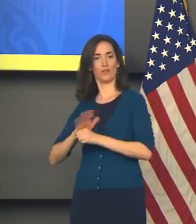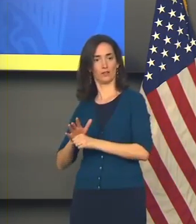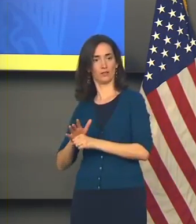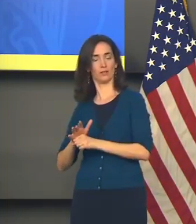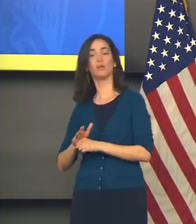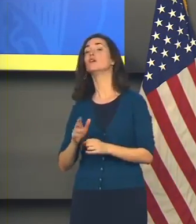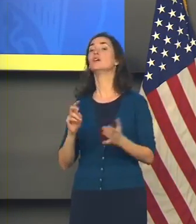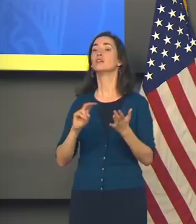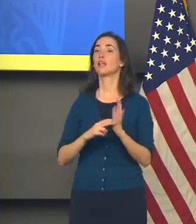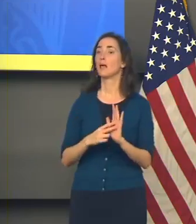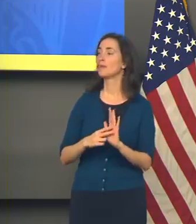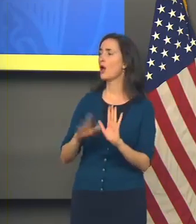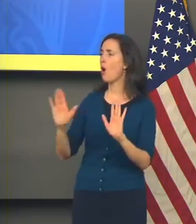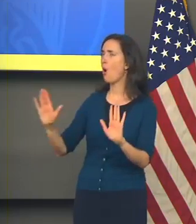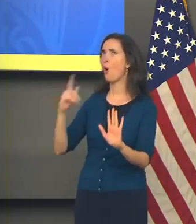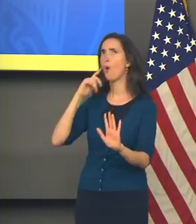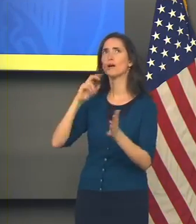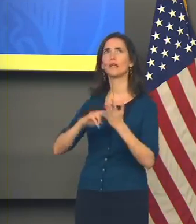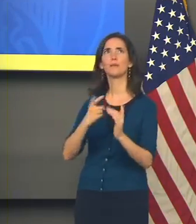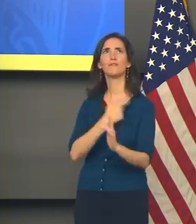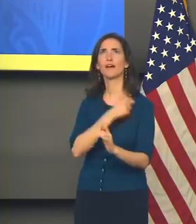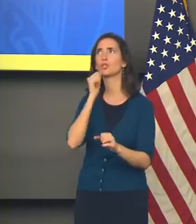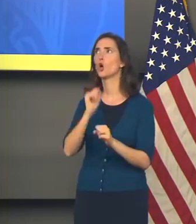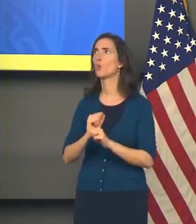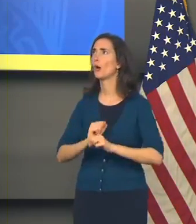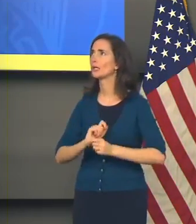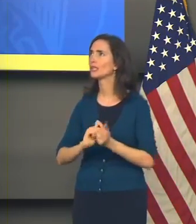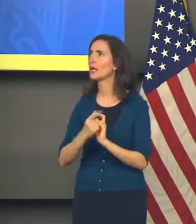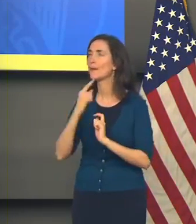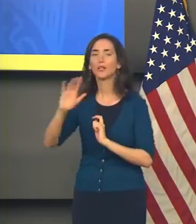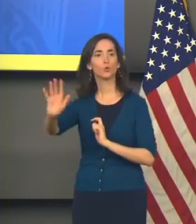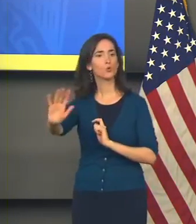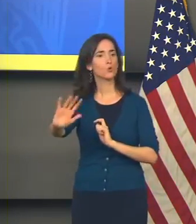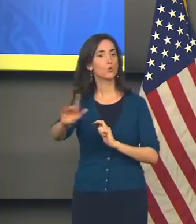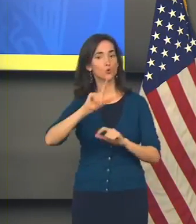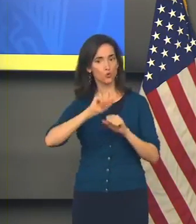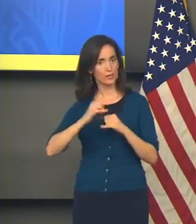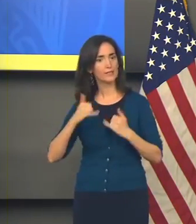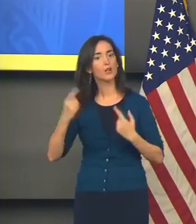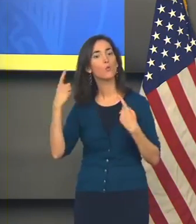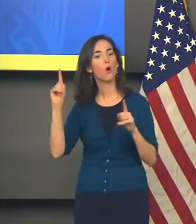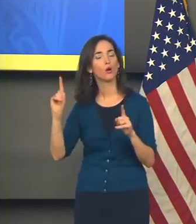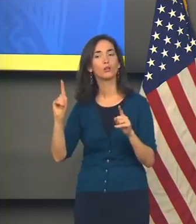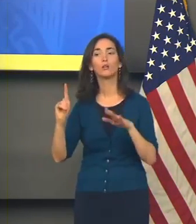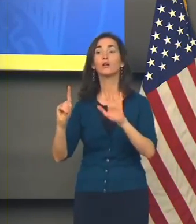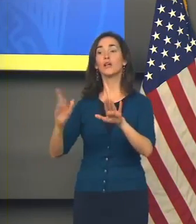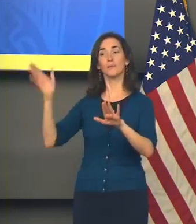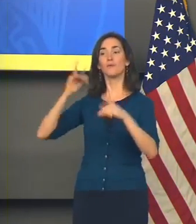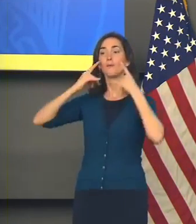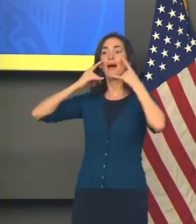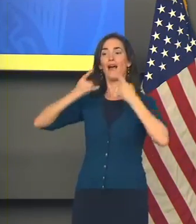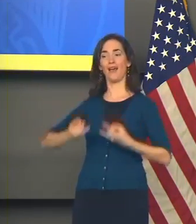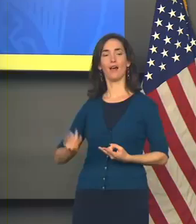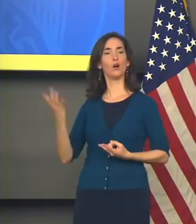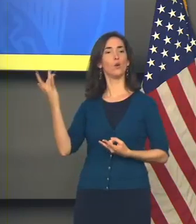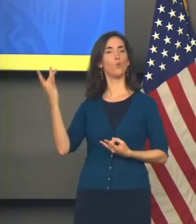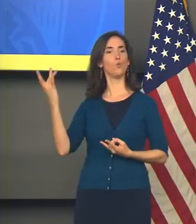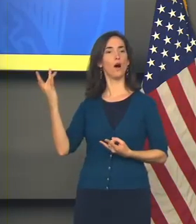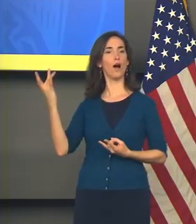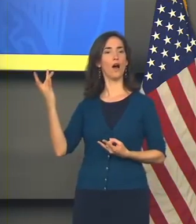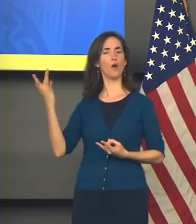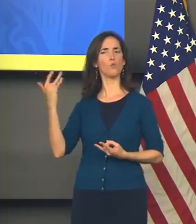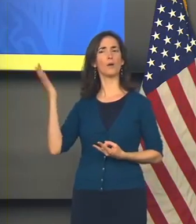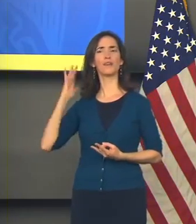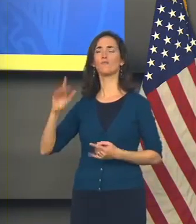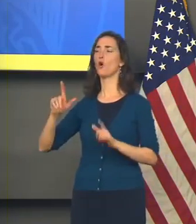not being called into question here. And the situation we had when we lifted the mask mandate was we had a very low level